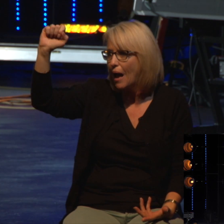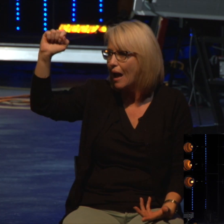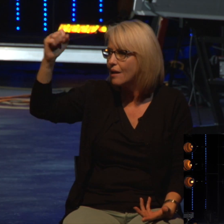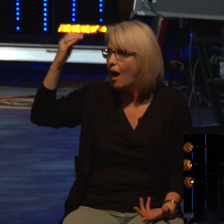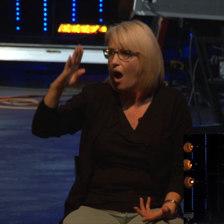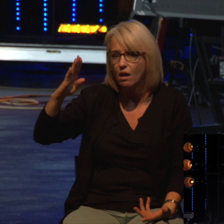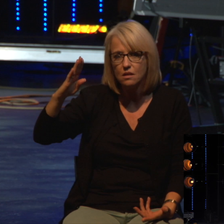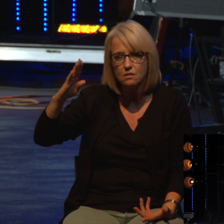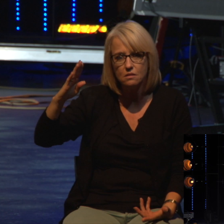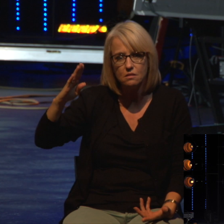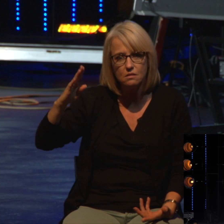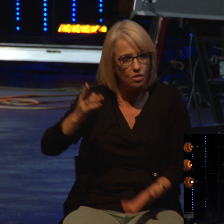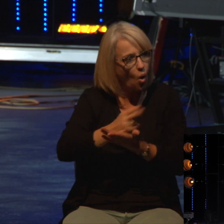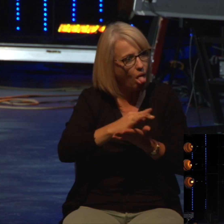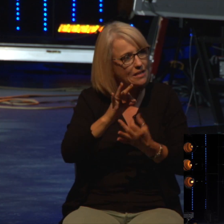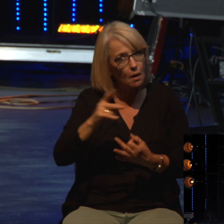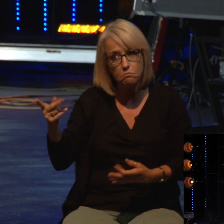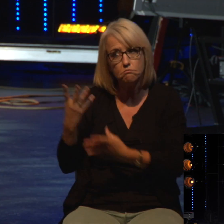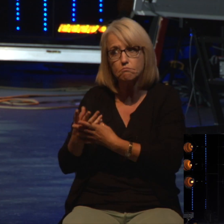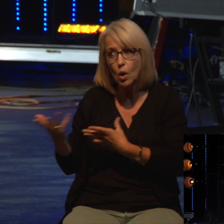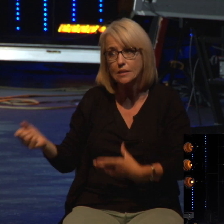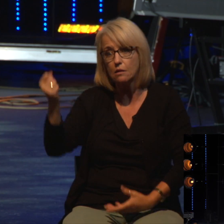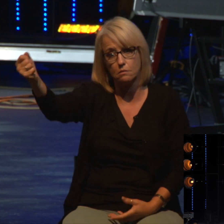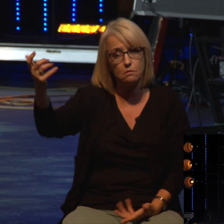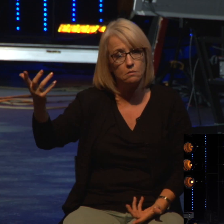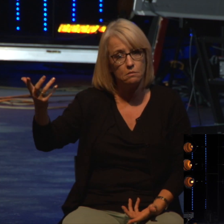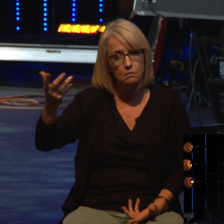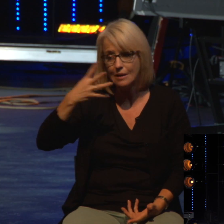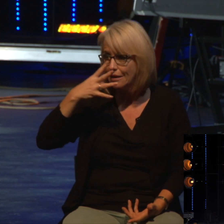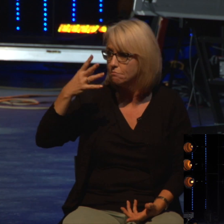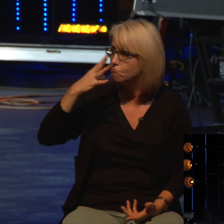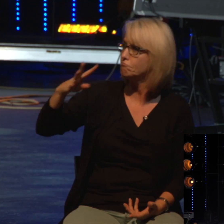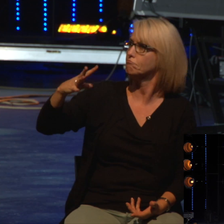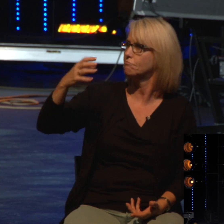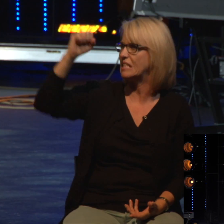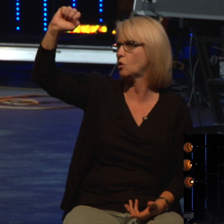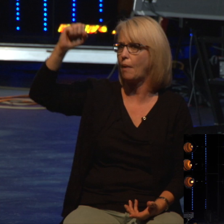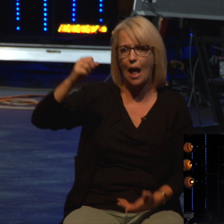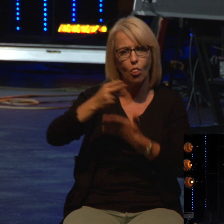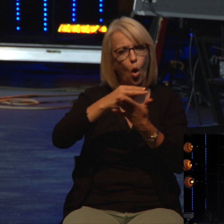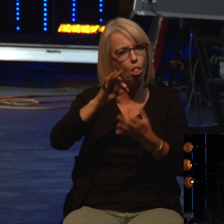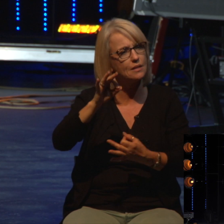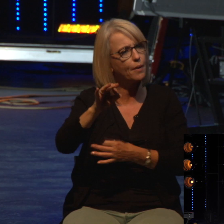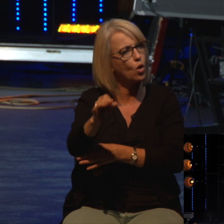So we look at all of this and we see that the judgment principle